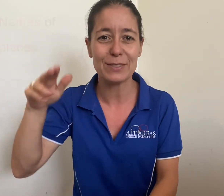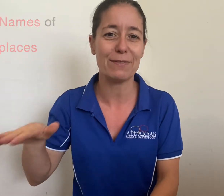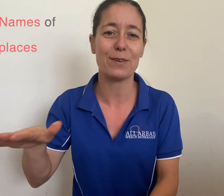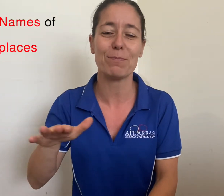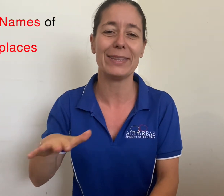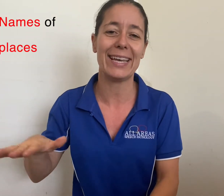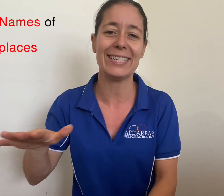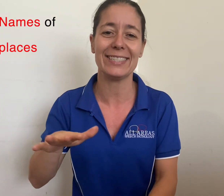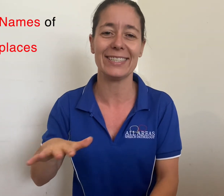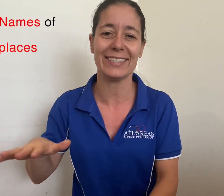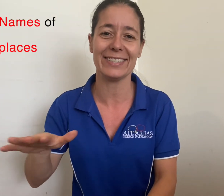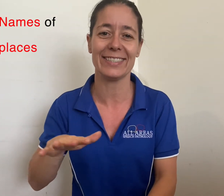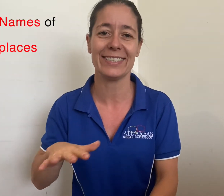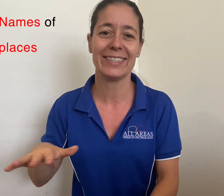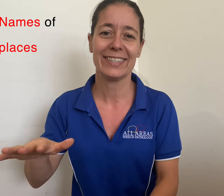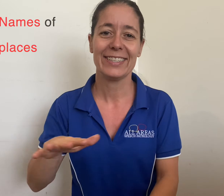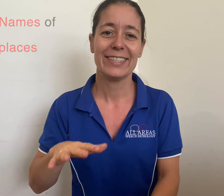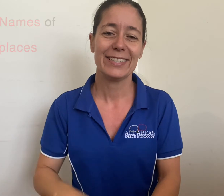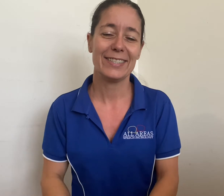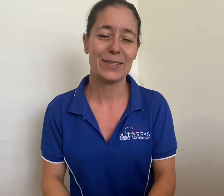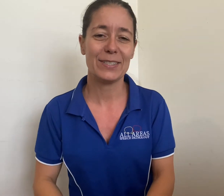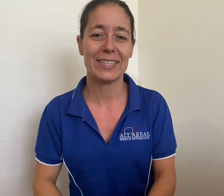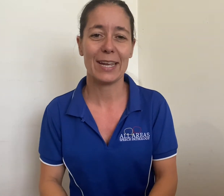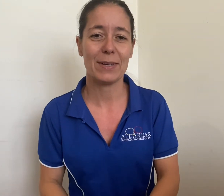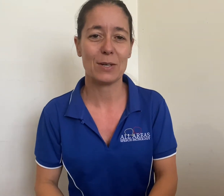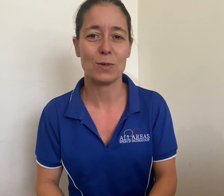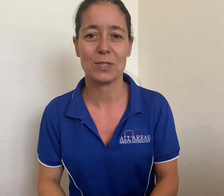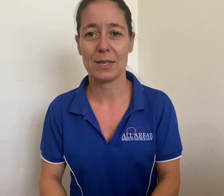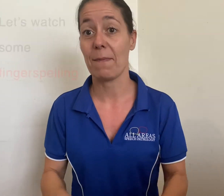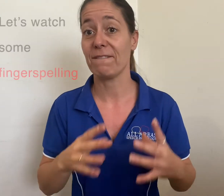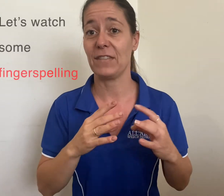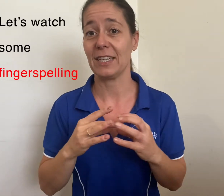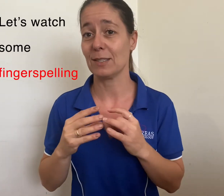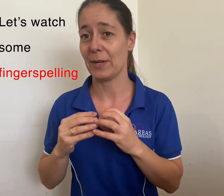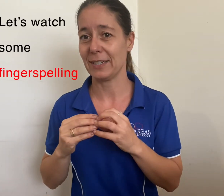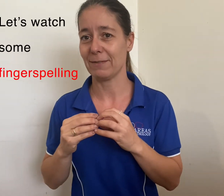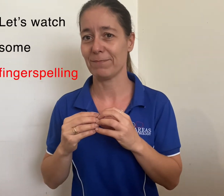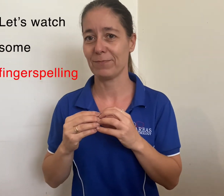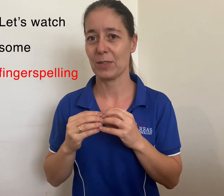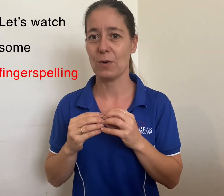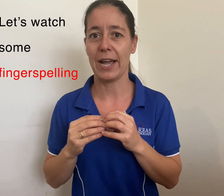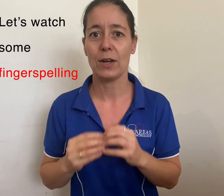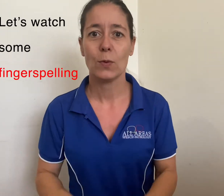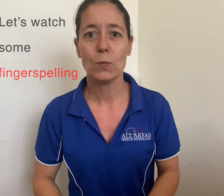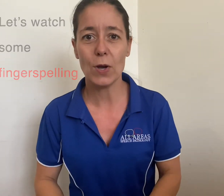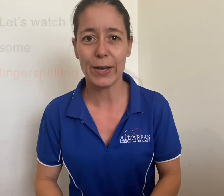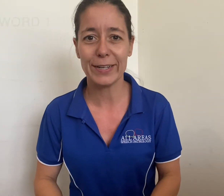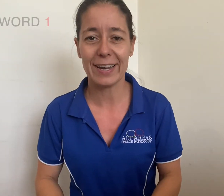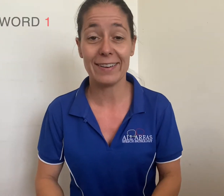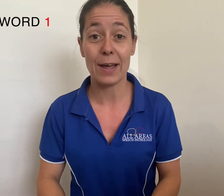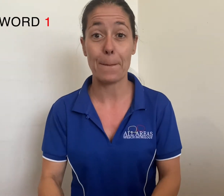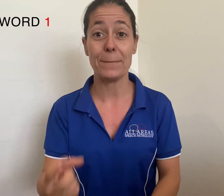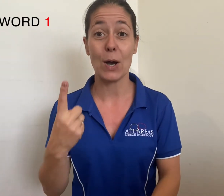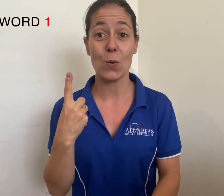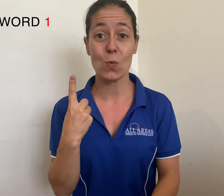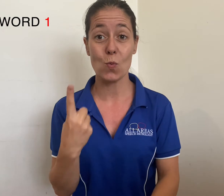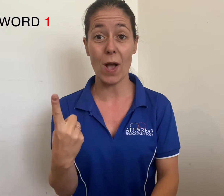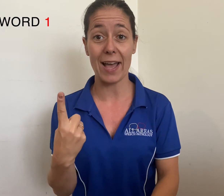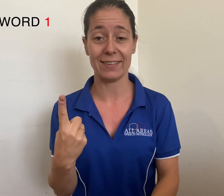different places. So today we're gonna watch some fingerspelling. All right word number one.